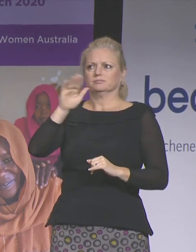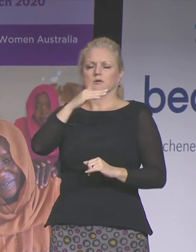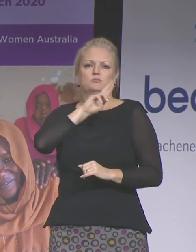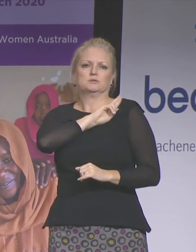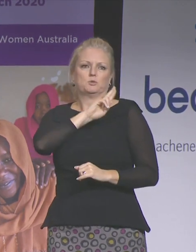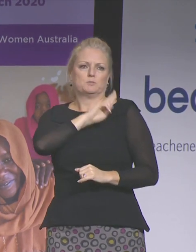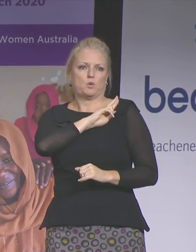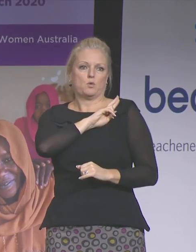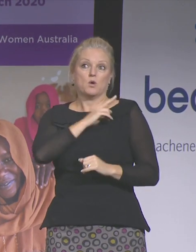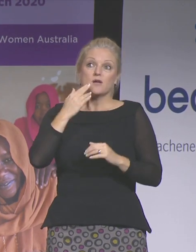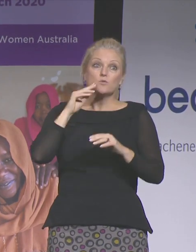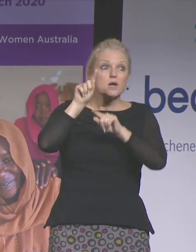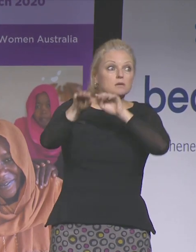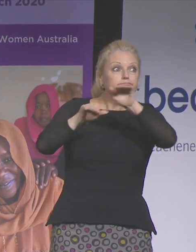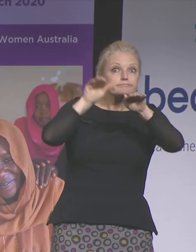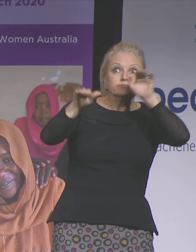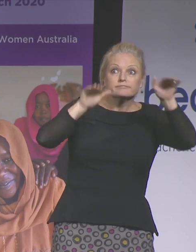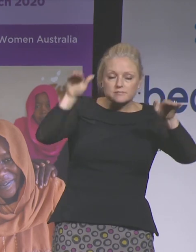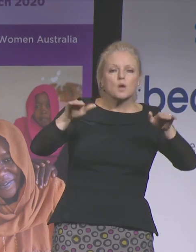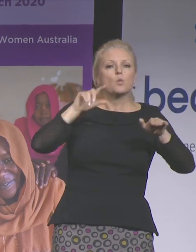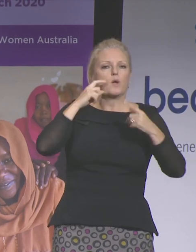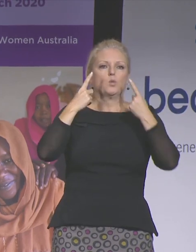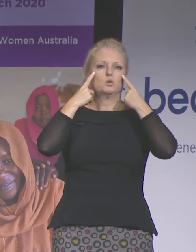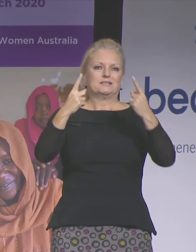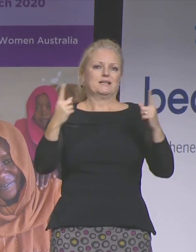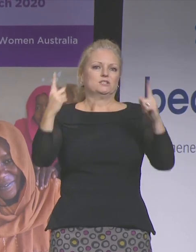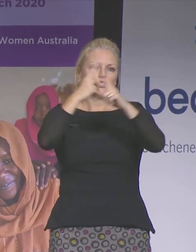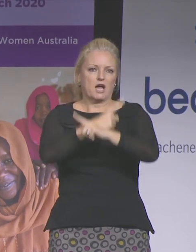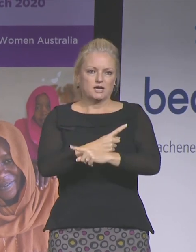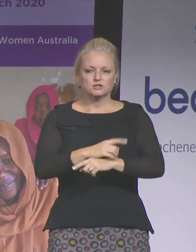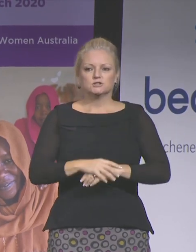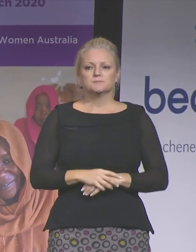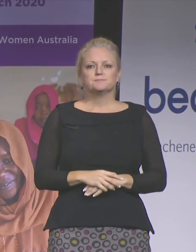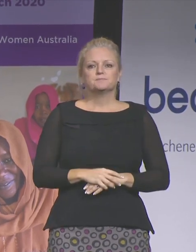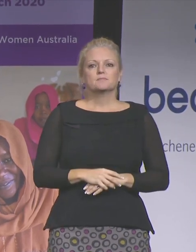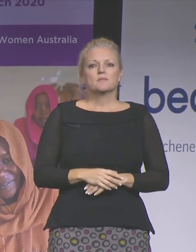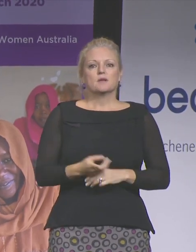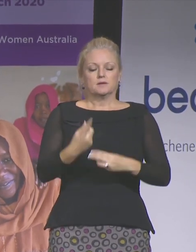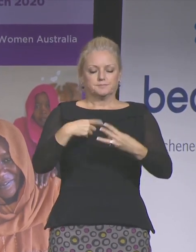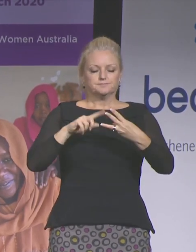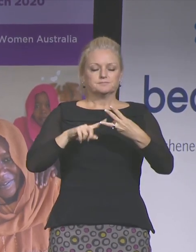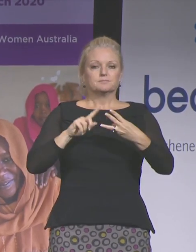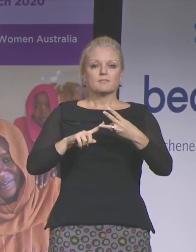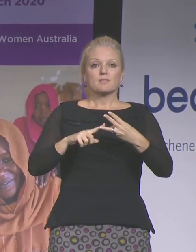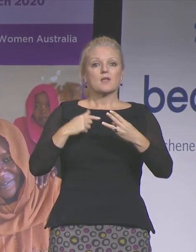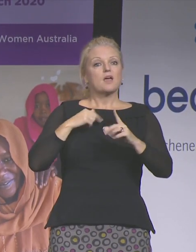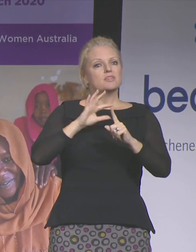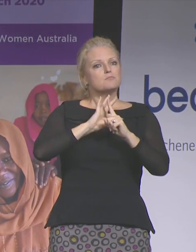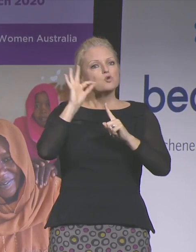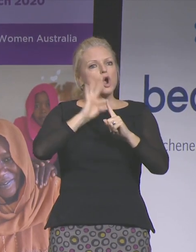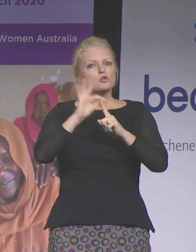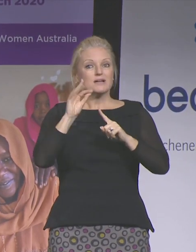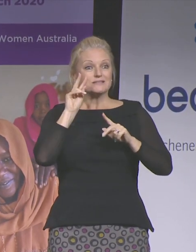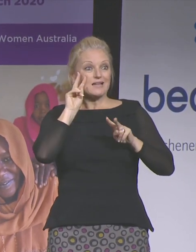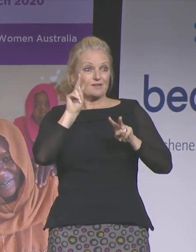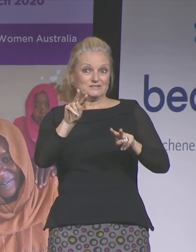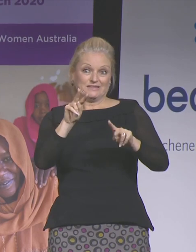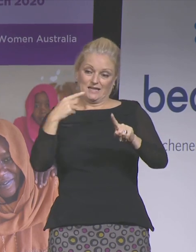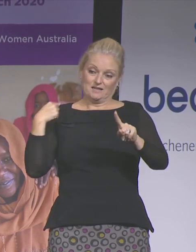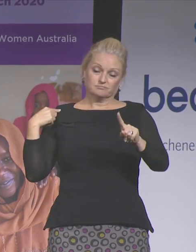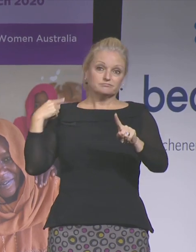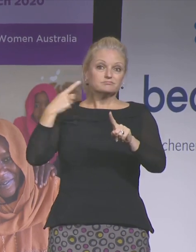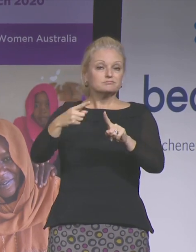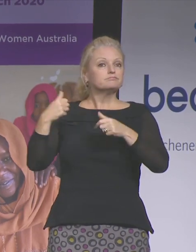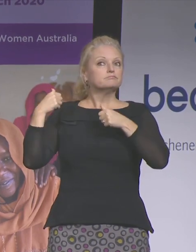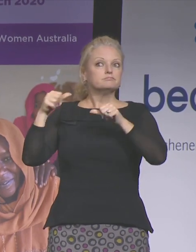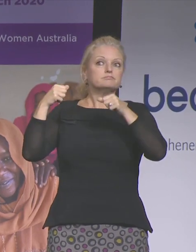shift. And thirdly, I've learned that the progress that I've come to see today, it came about because women I